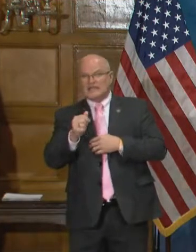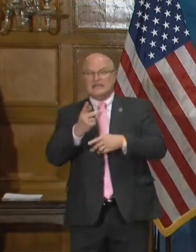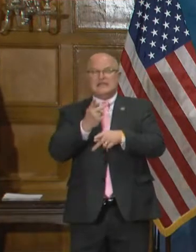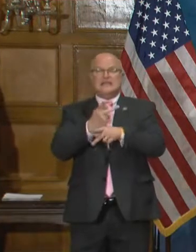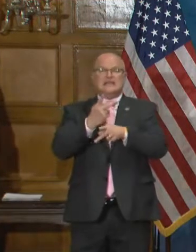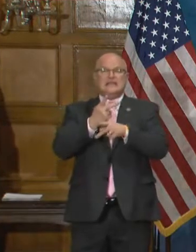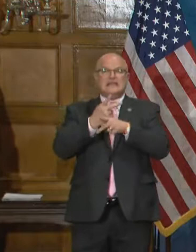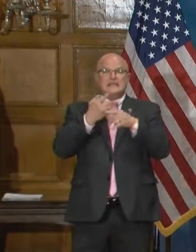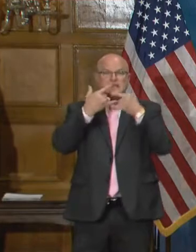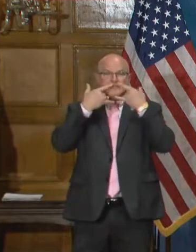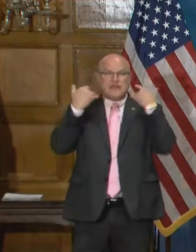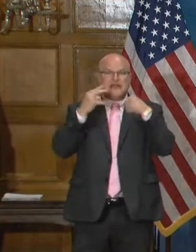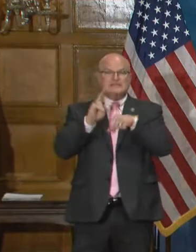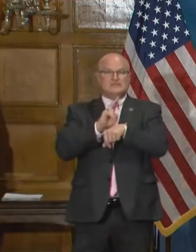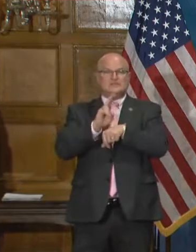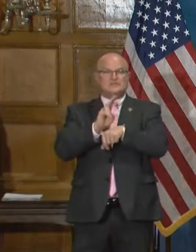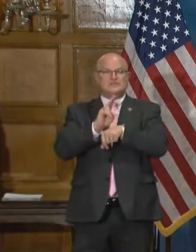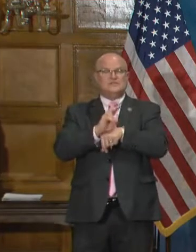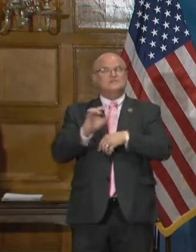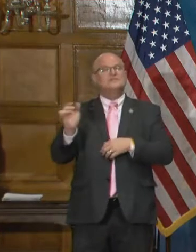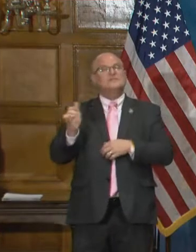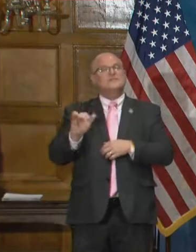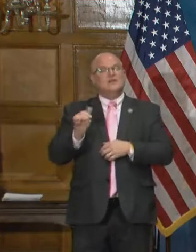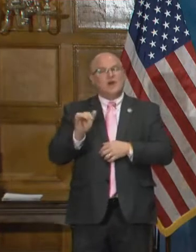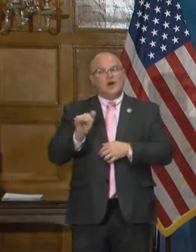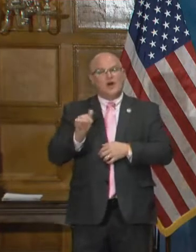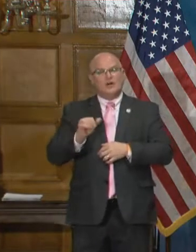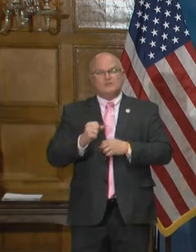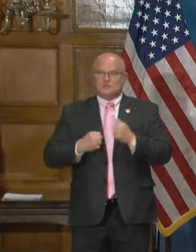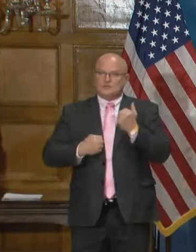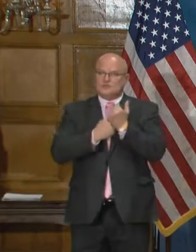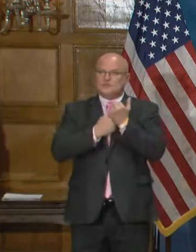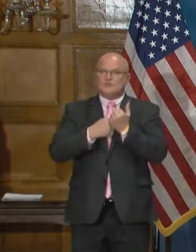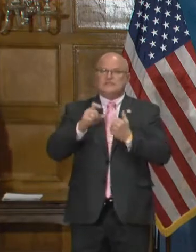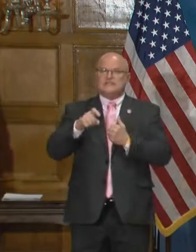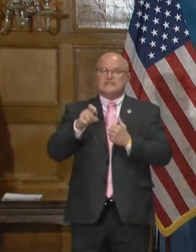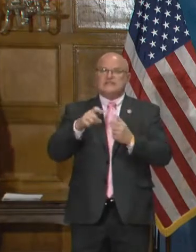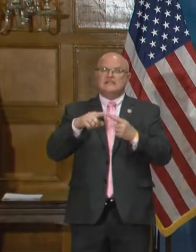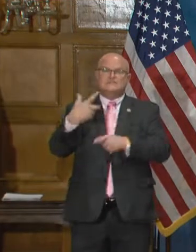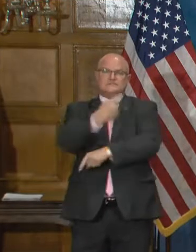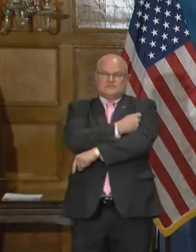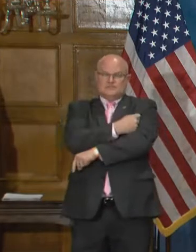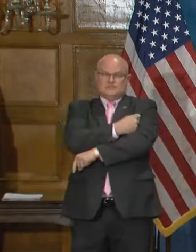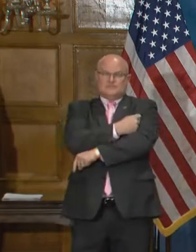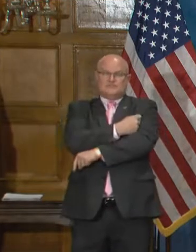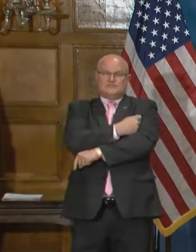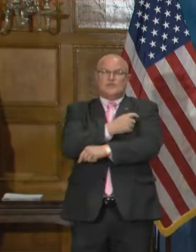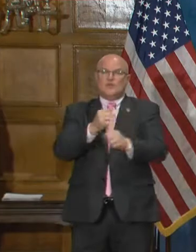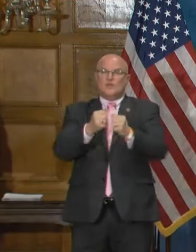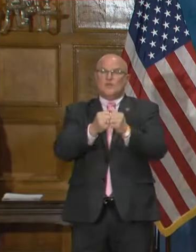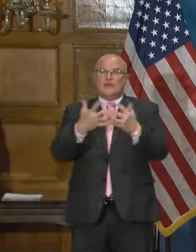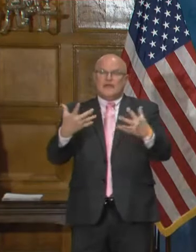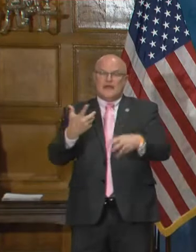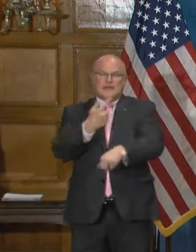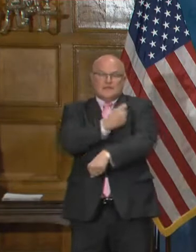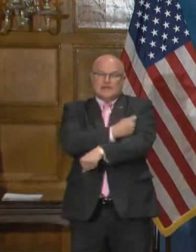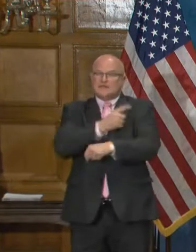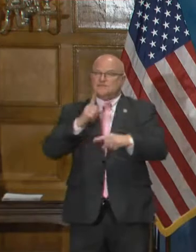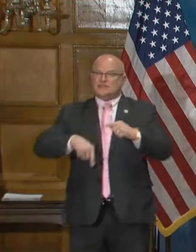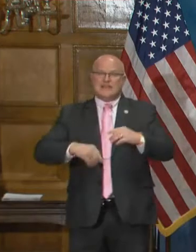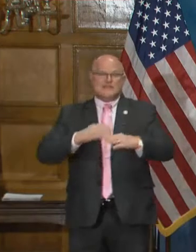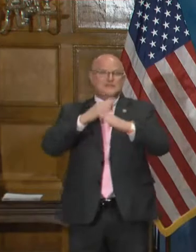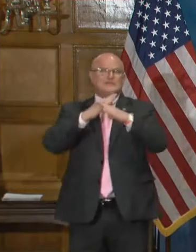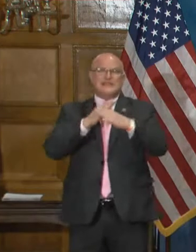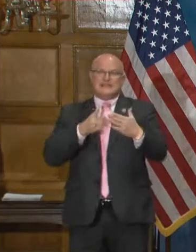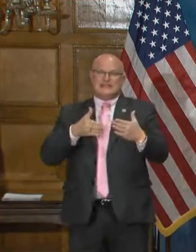these masks and use them. And it also reinforces the need to immunize. Without immunization, we won't be able to protect against